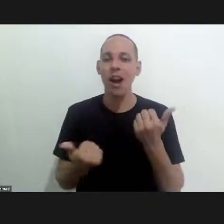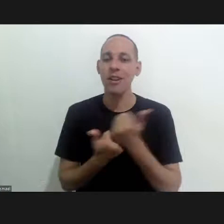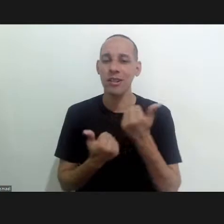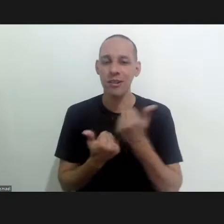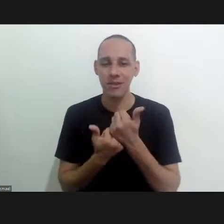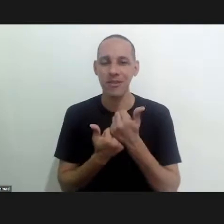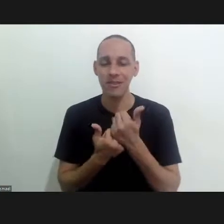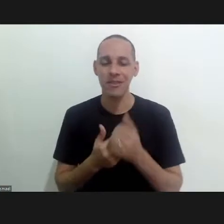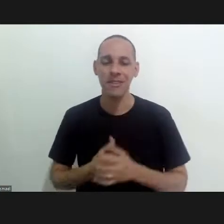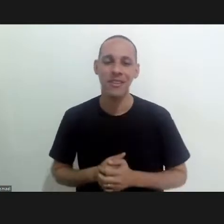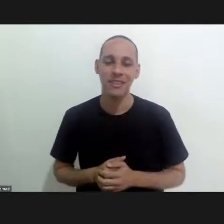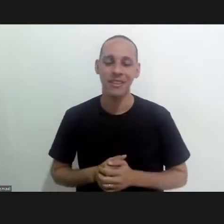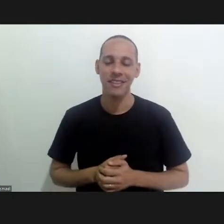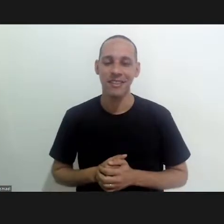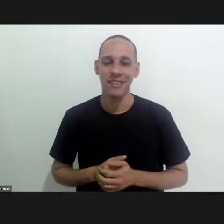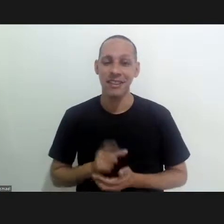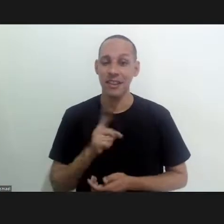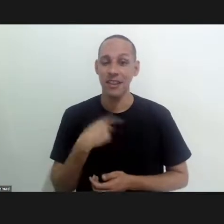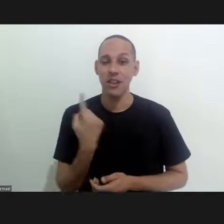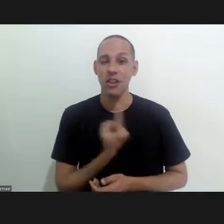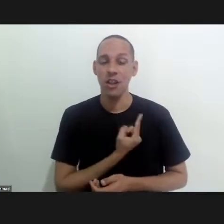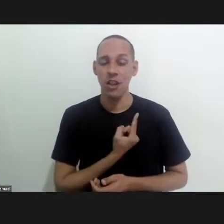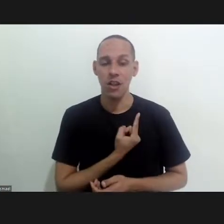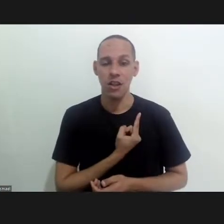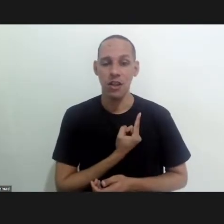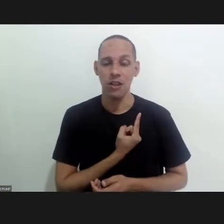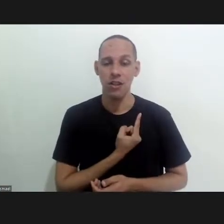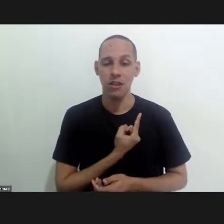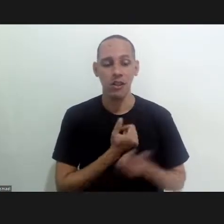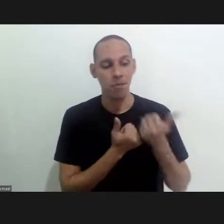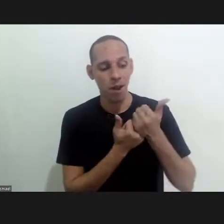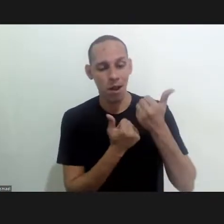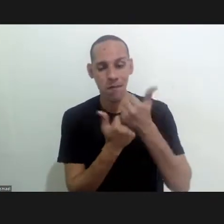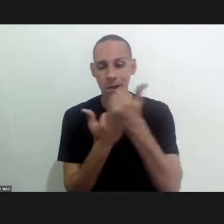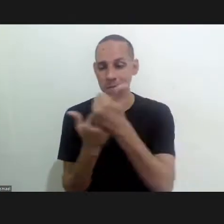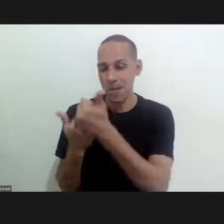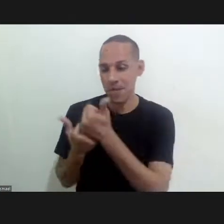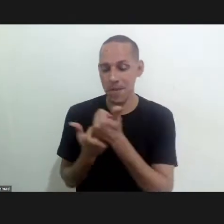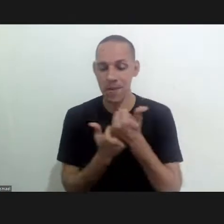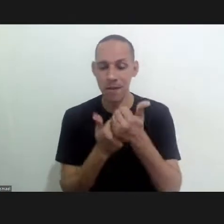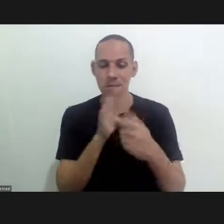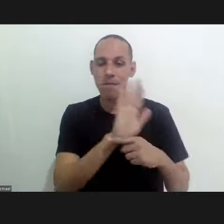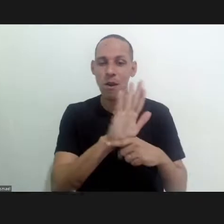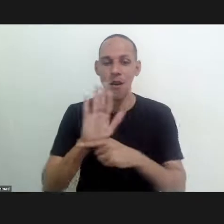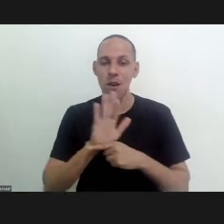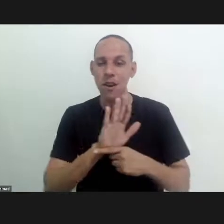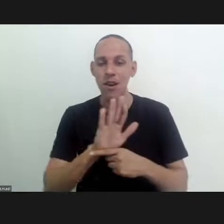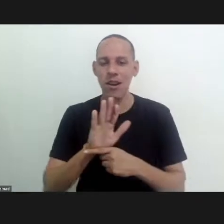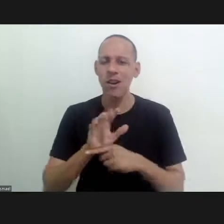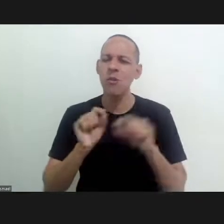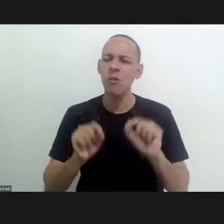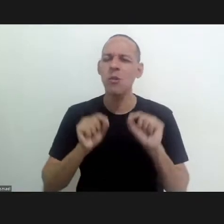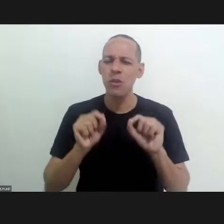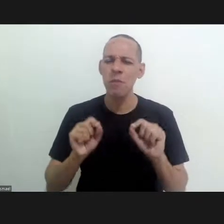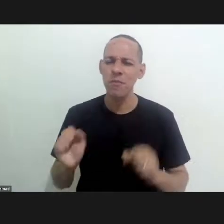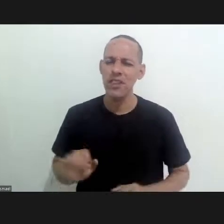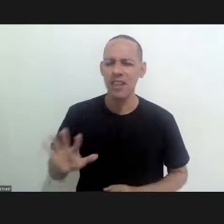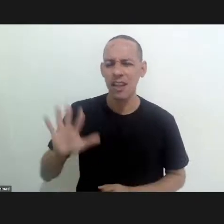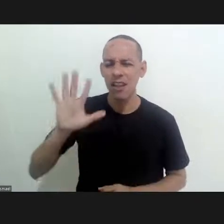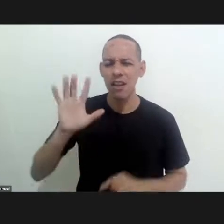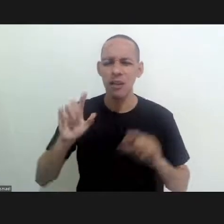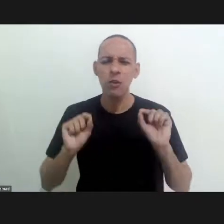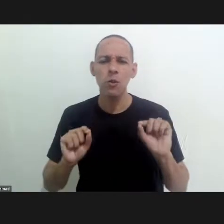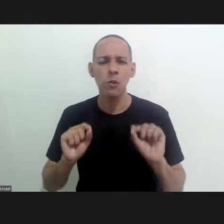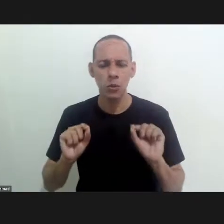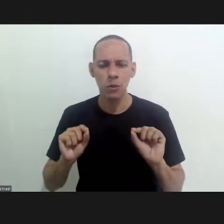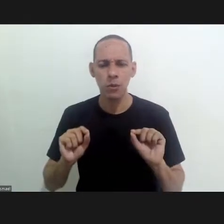from Univaiji and we with that will be contributing for something which is also very dear to us